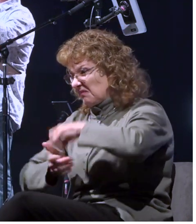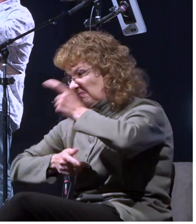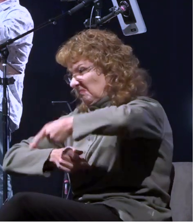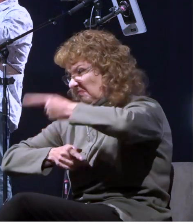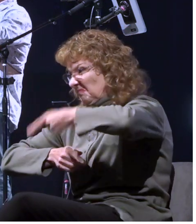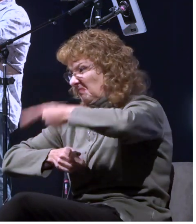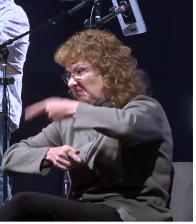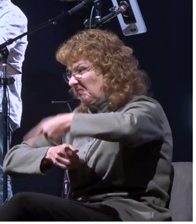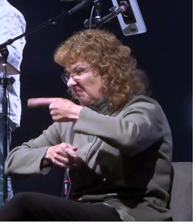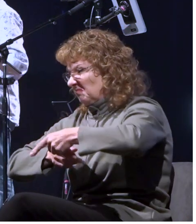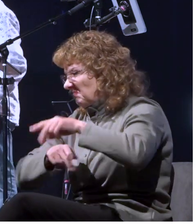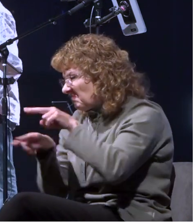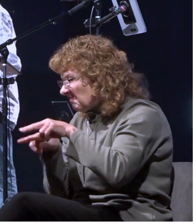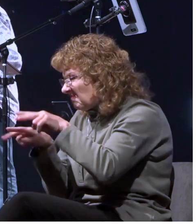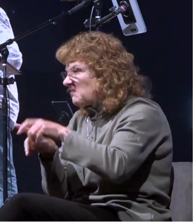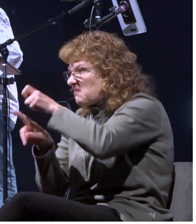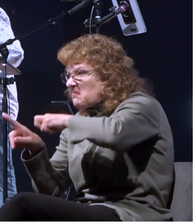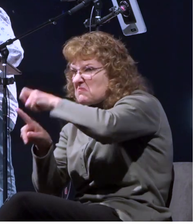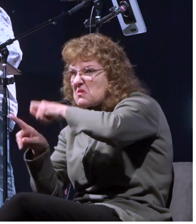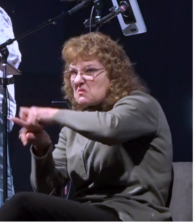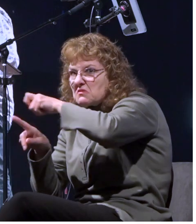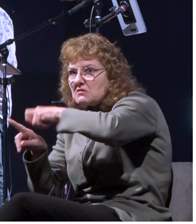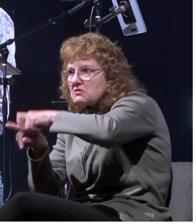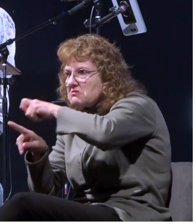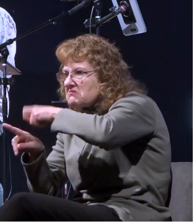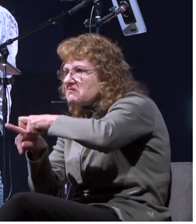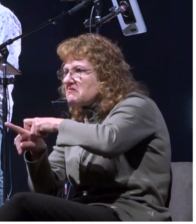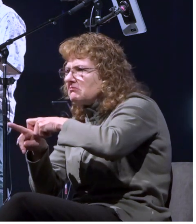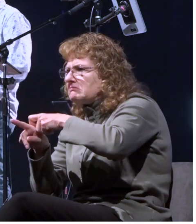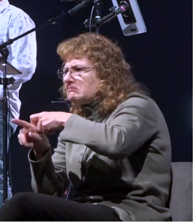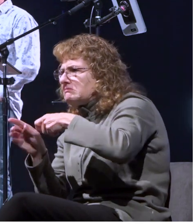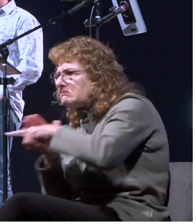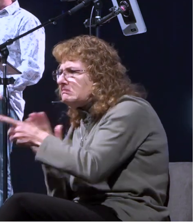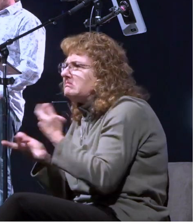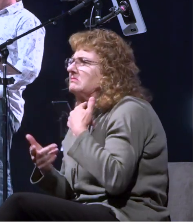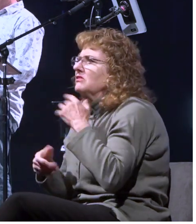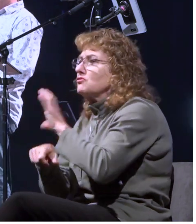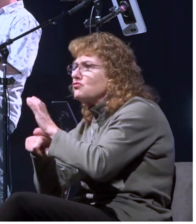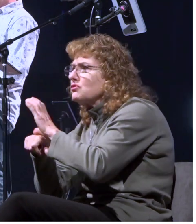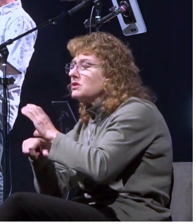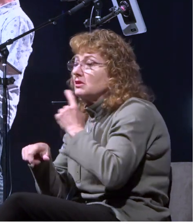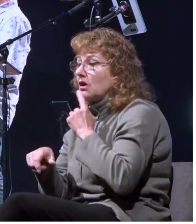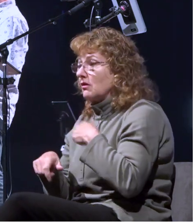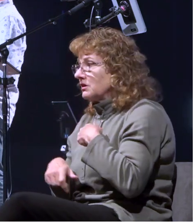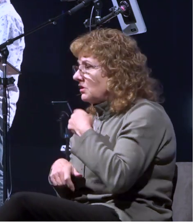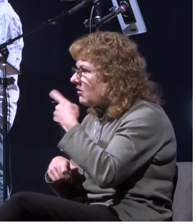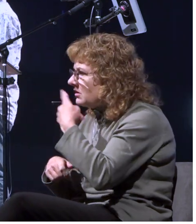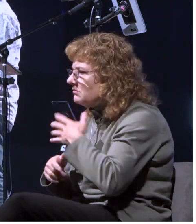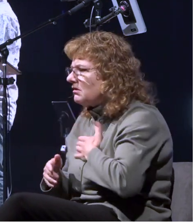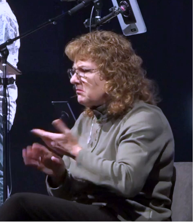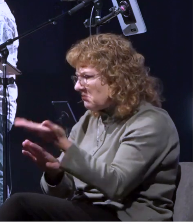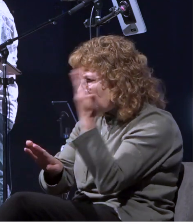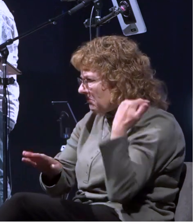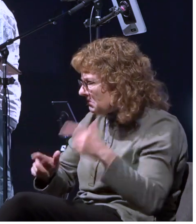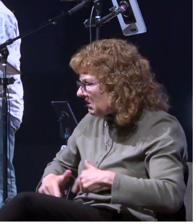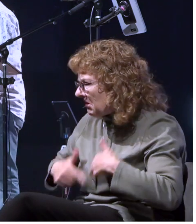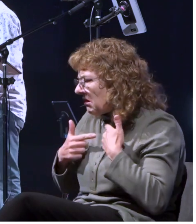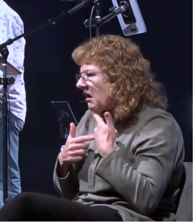life and persecuting uh the church um and so he gave that testimony and how it transitioned to a life of promise